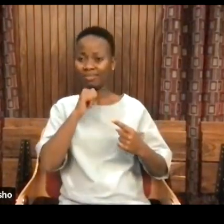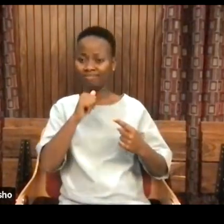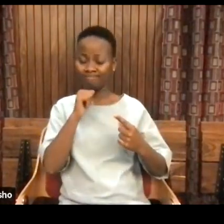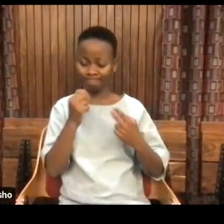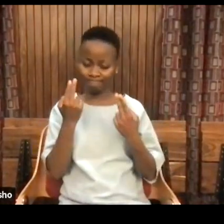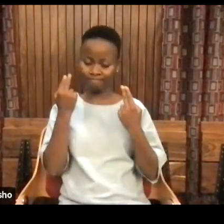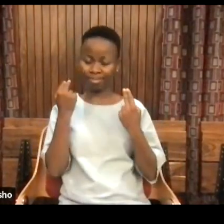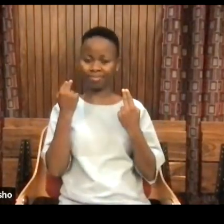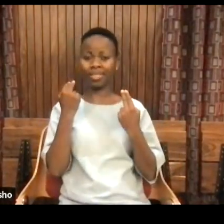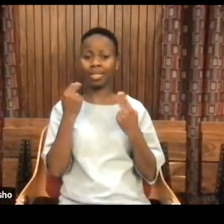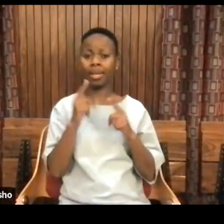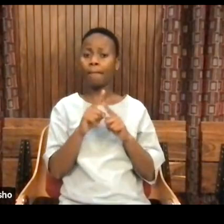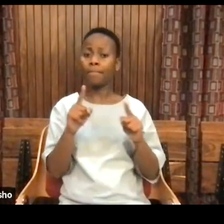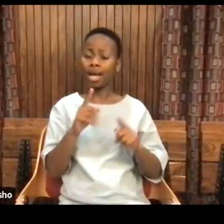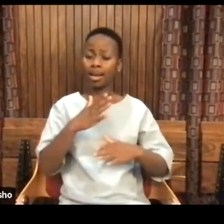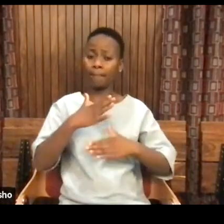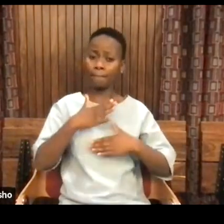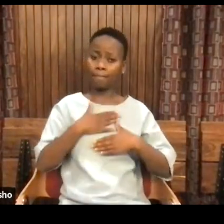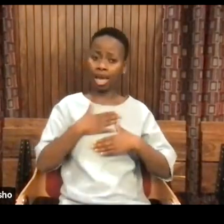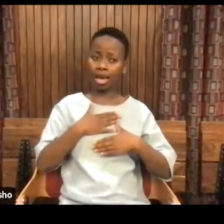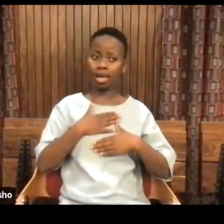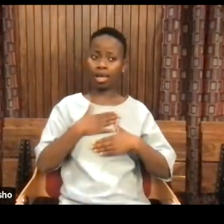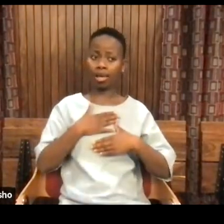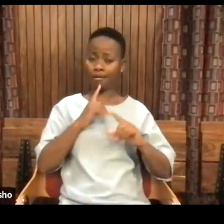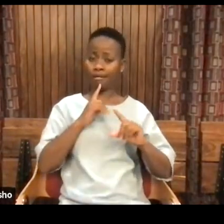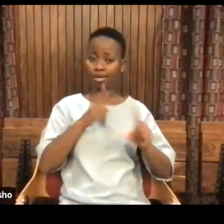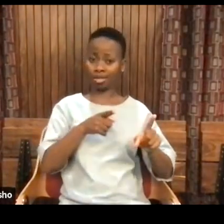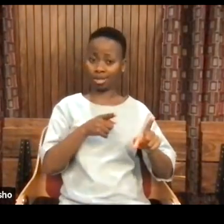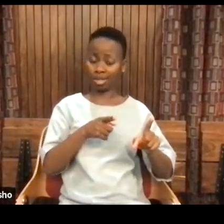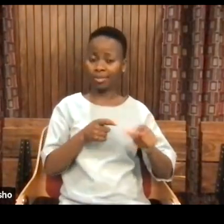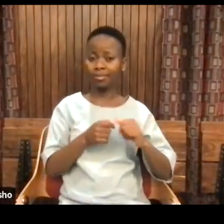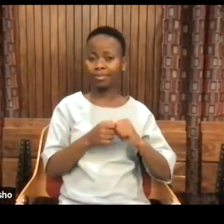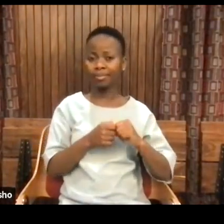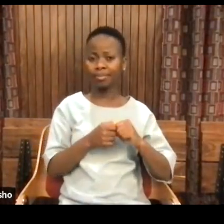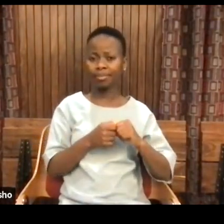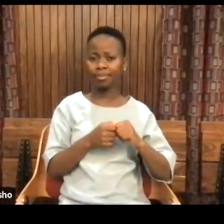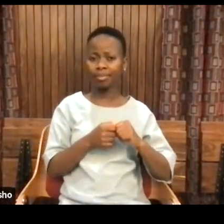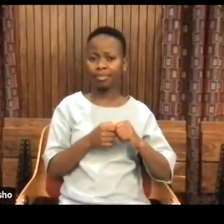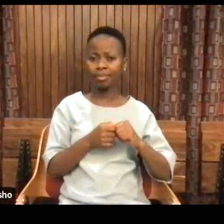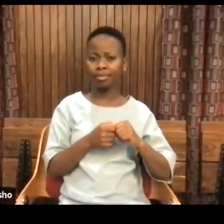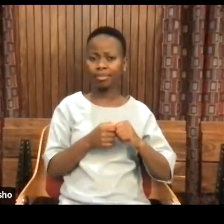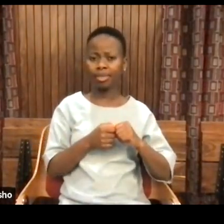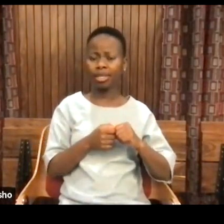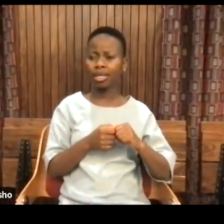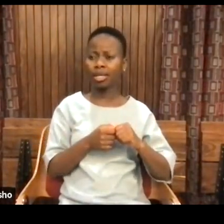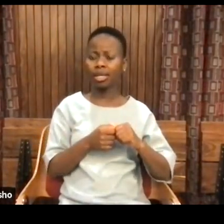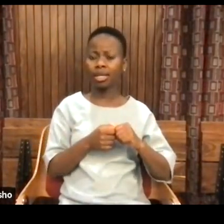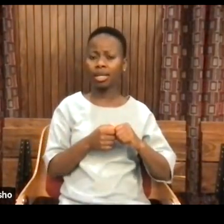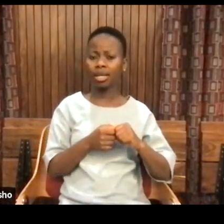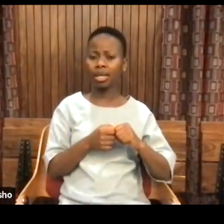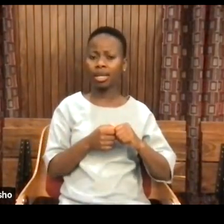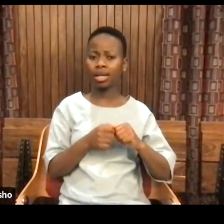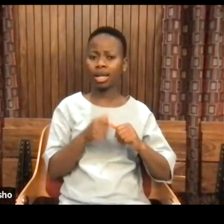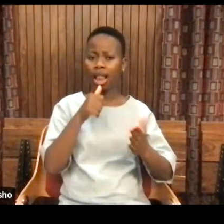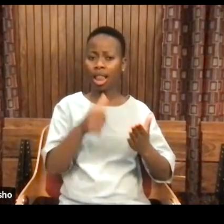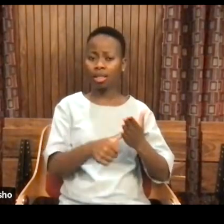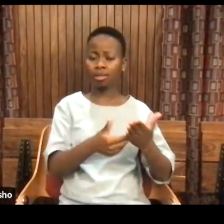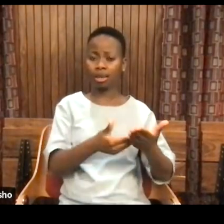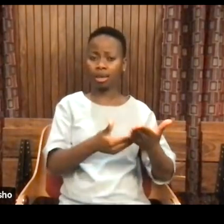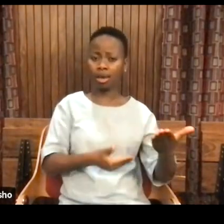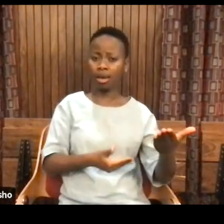Now, my argument, to answer the question, is I sign that not